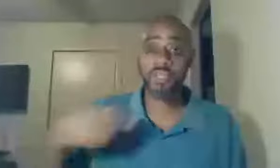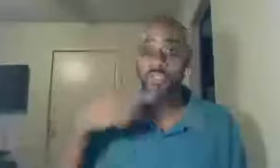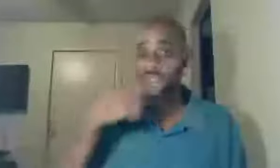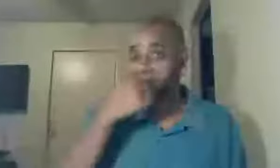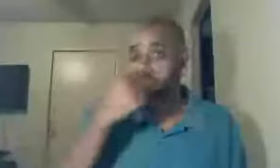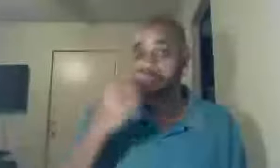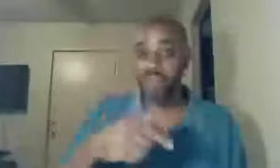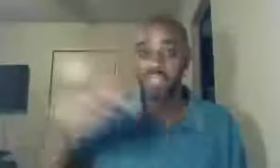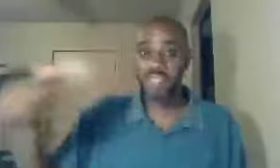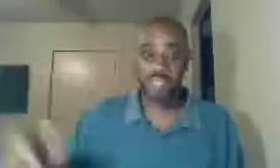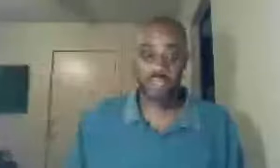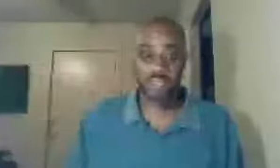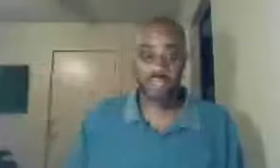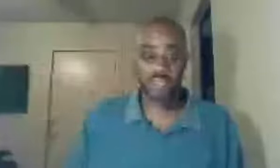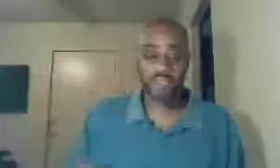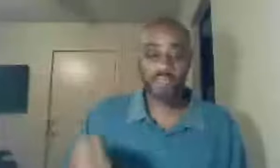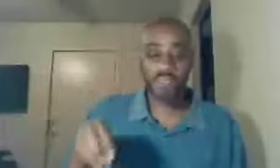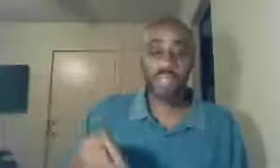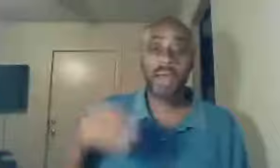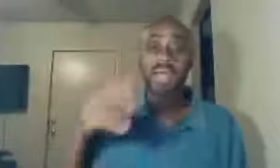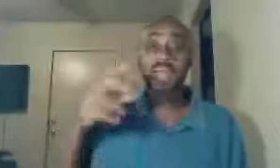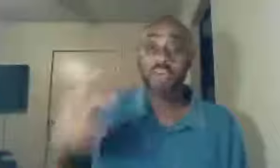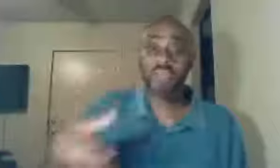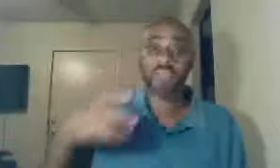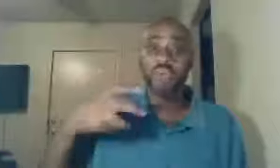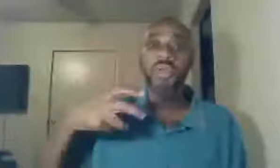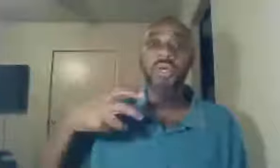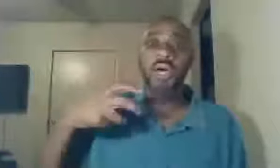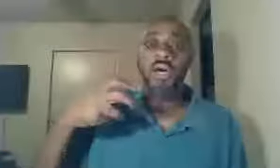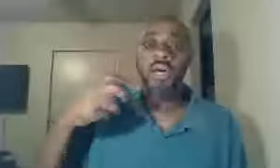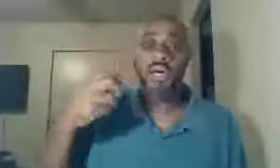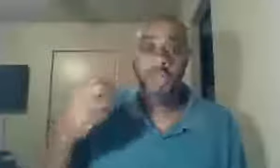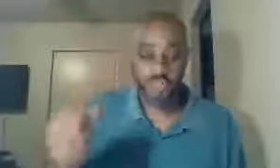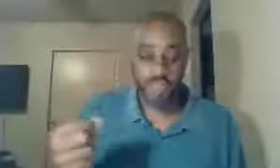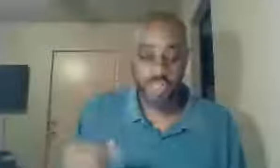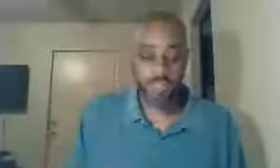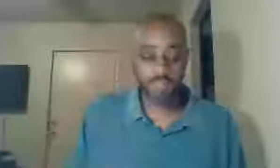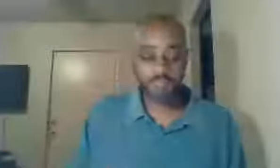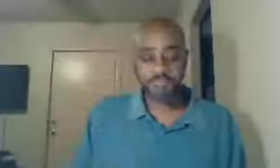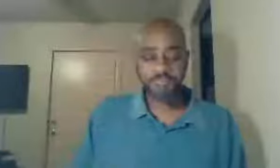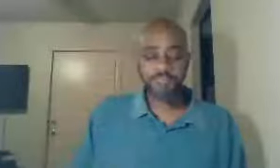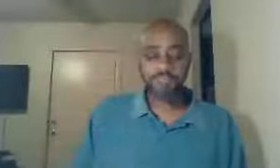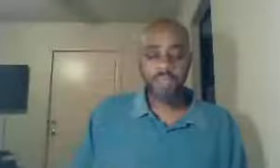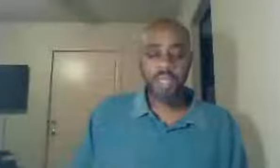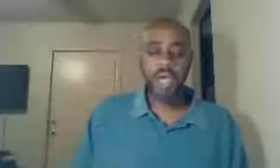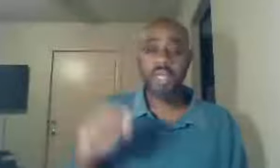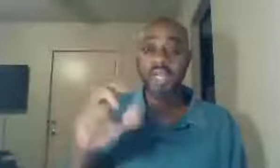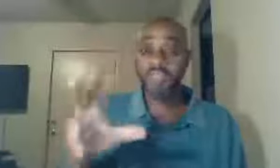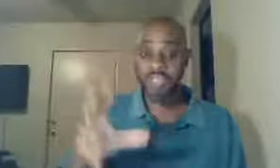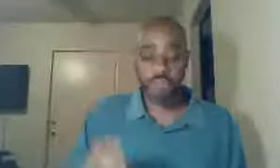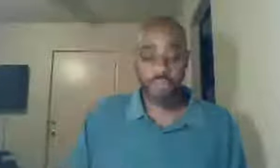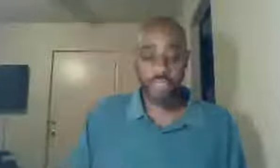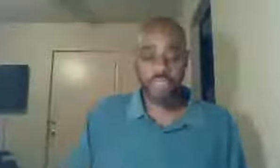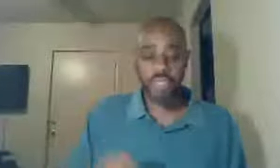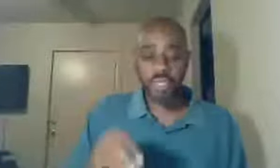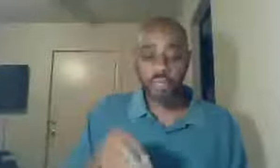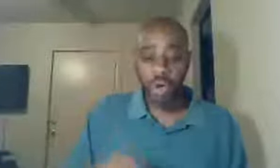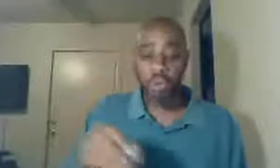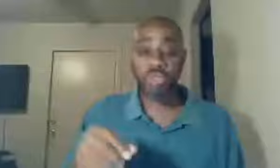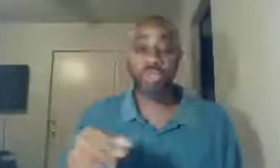Corinthians, in 1st and 2nd Corinthians, about eloquence, or of speech, or cleverness of speech, most who